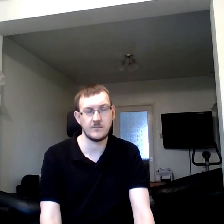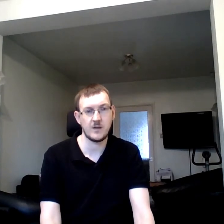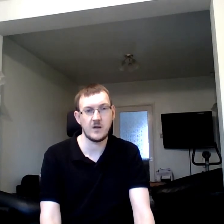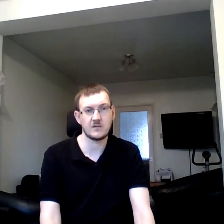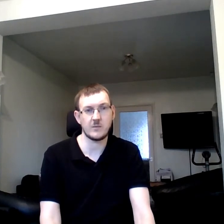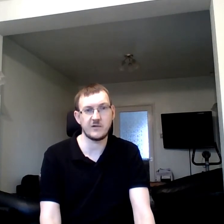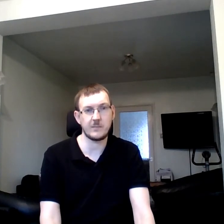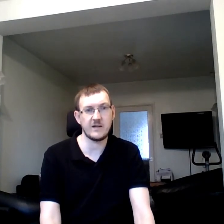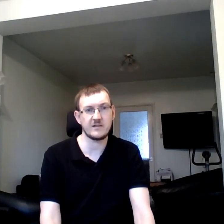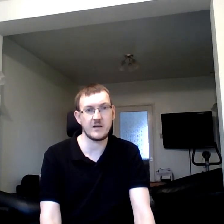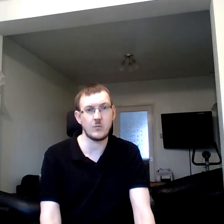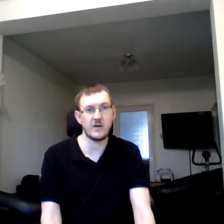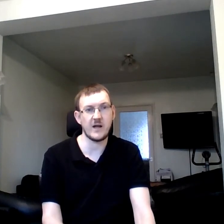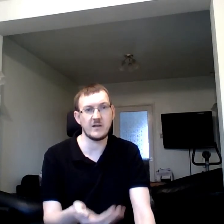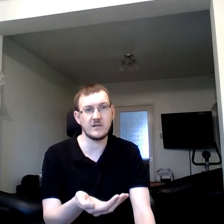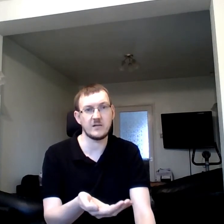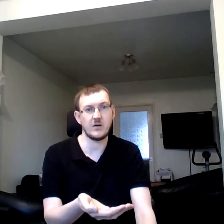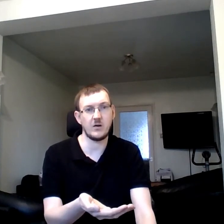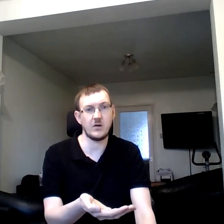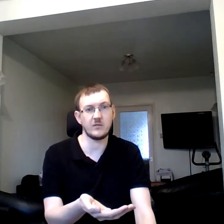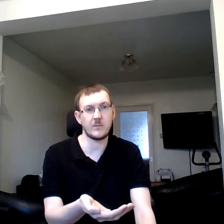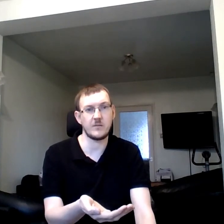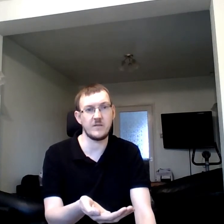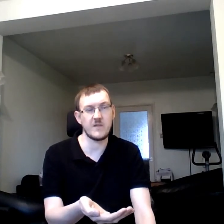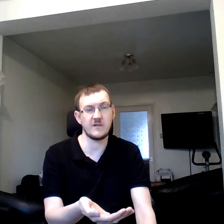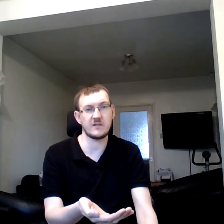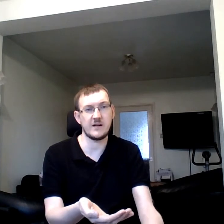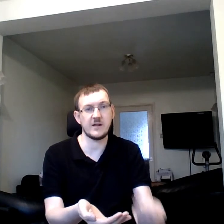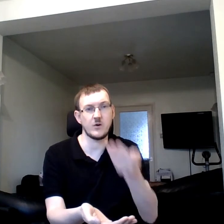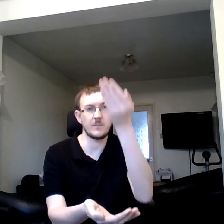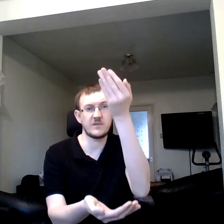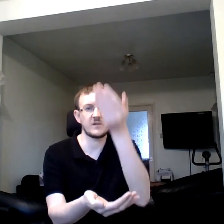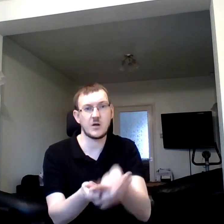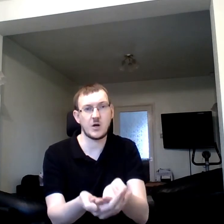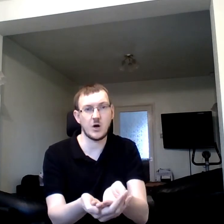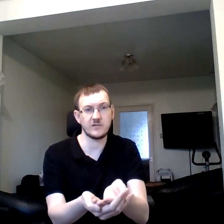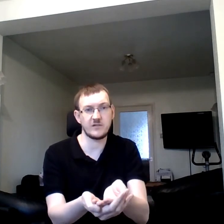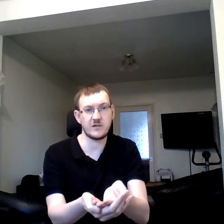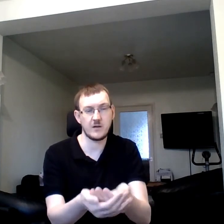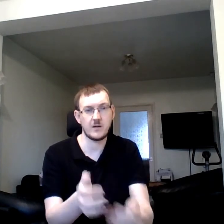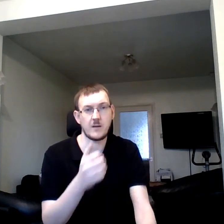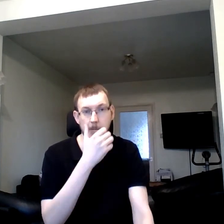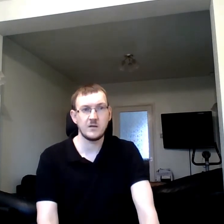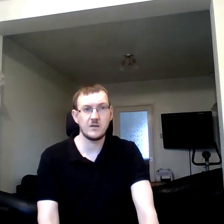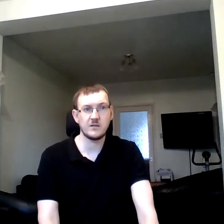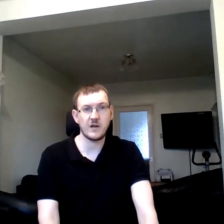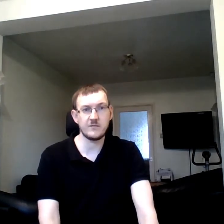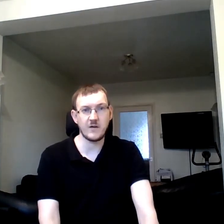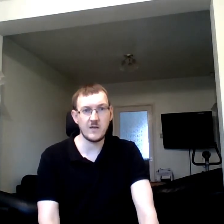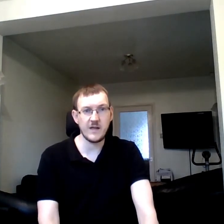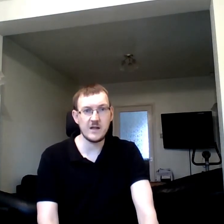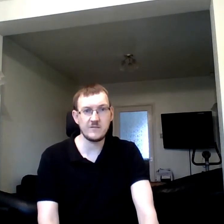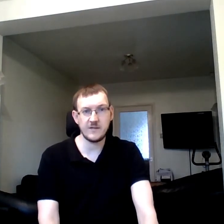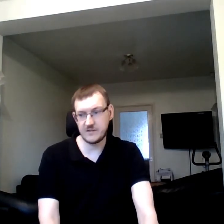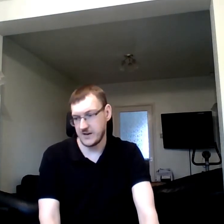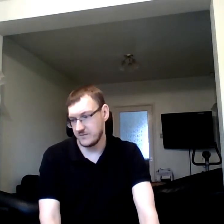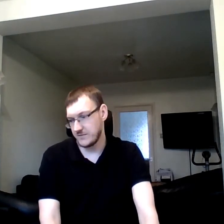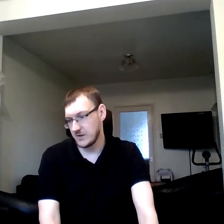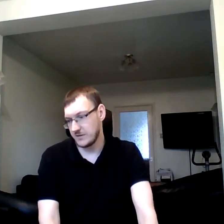So. We're just placing one hand. On top of the other slightly cut. Cost. So. We're then. For the second verse.